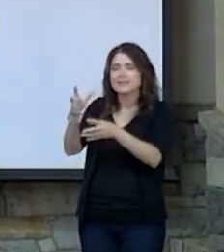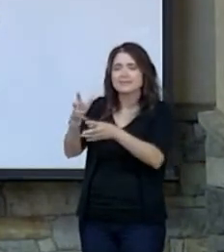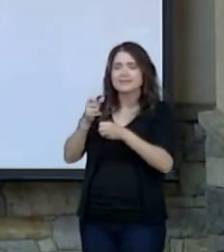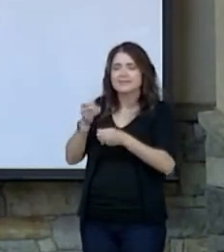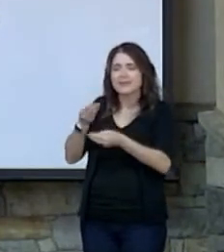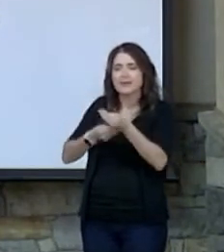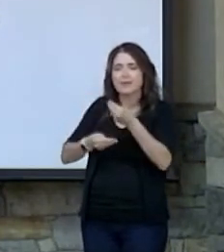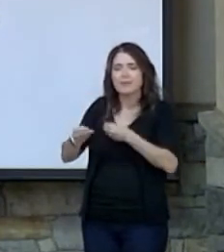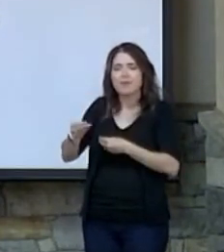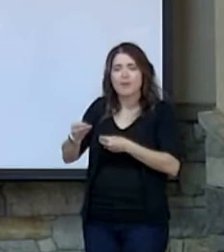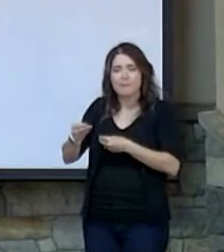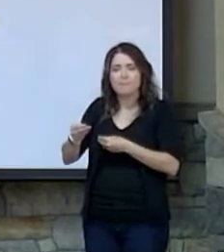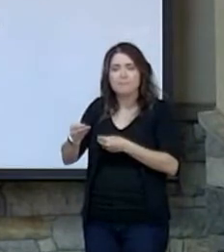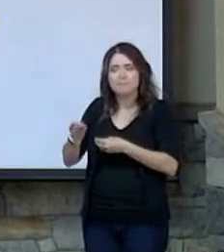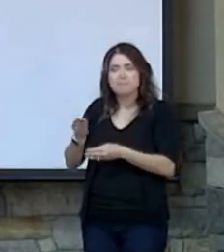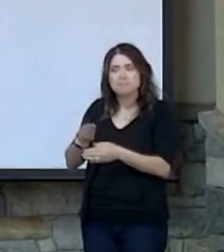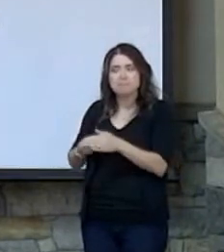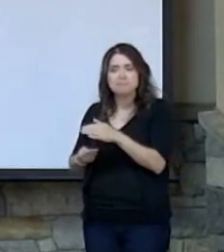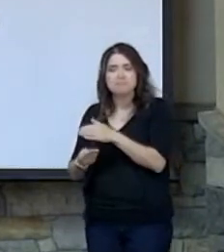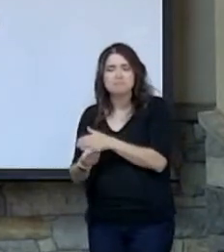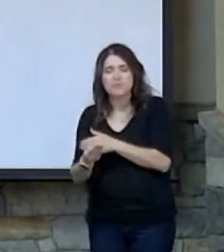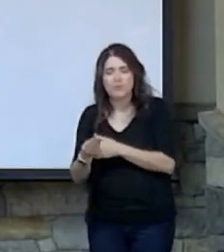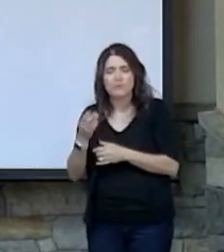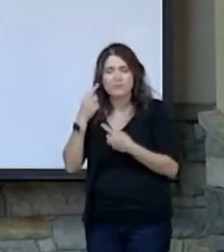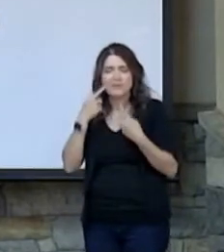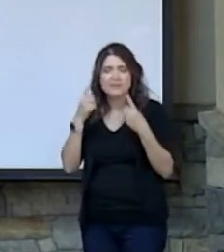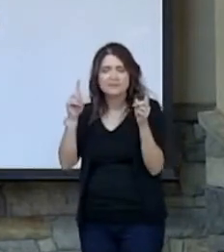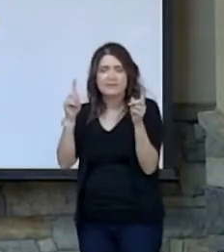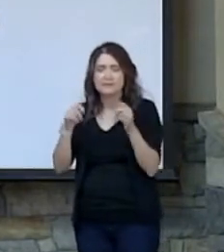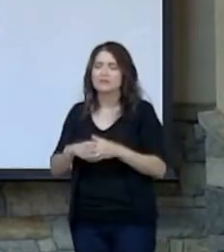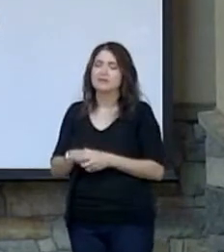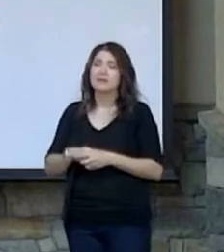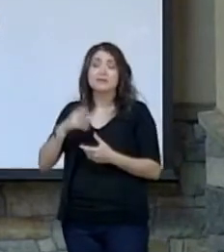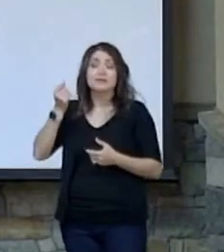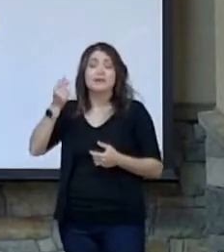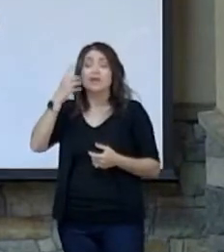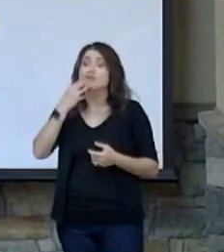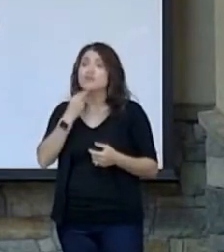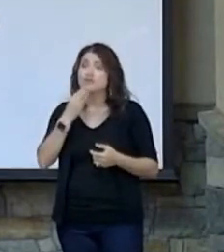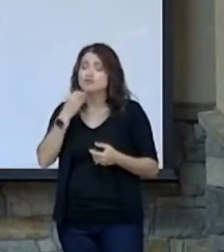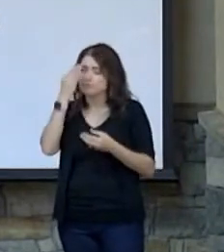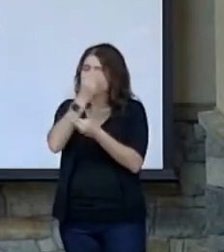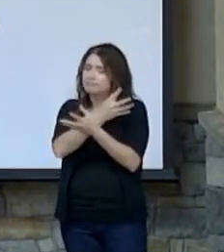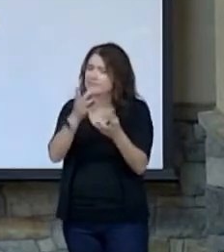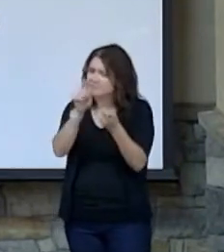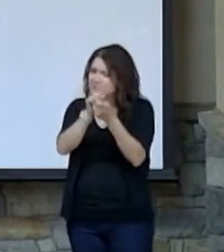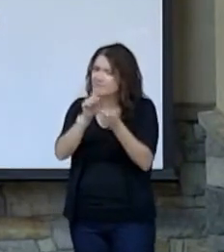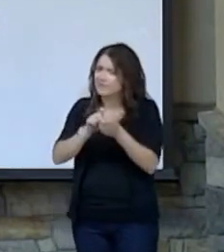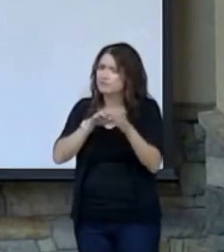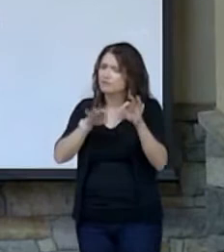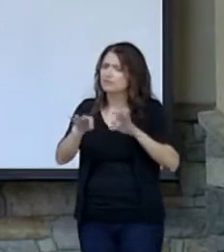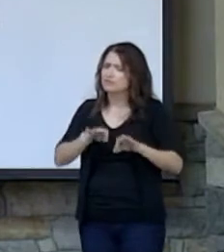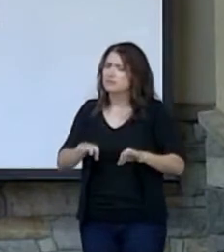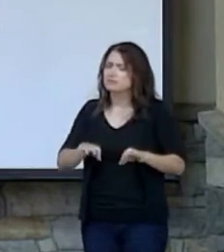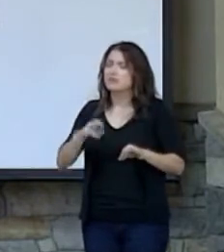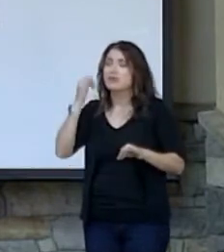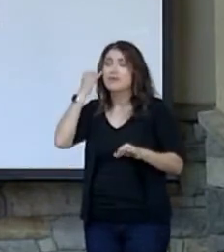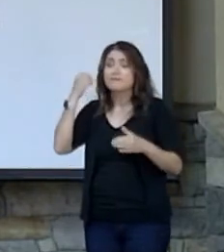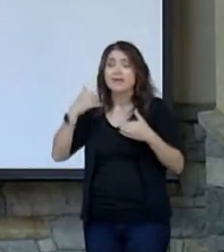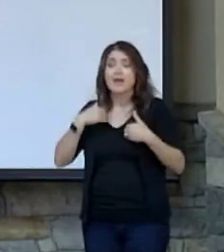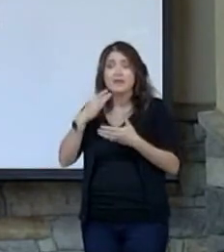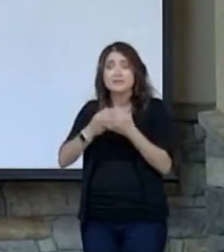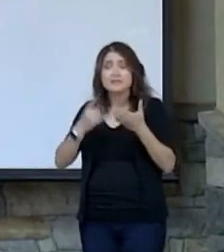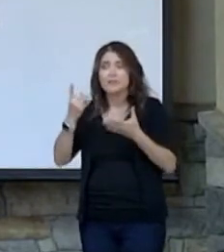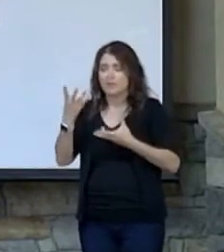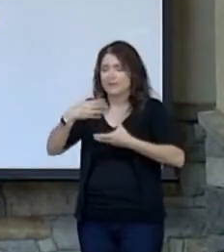the innocent. You see, the Jews were given very specific instructions. If they had somebody